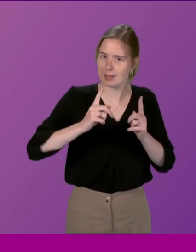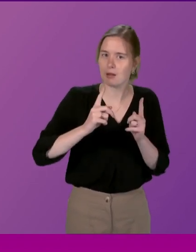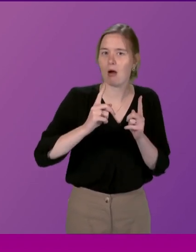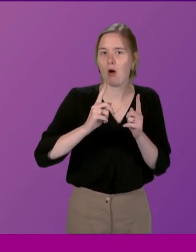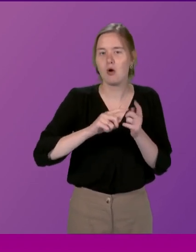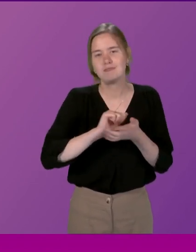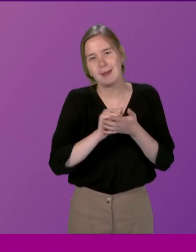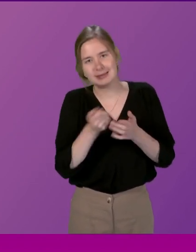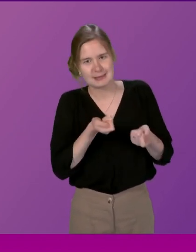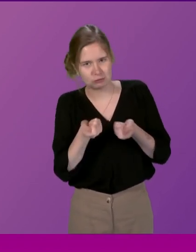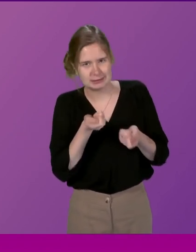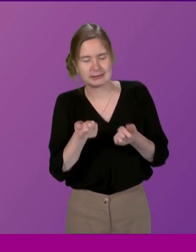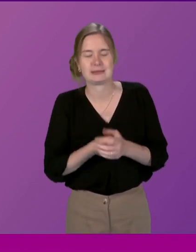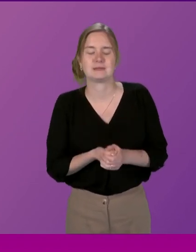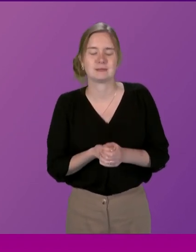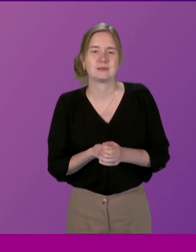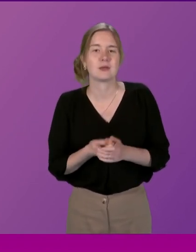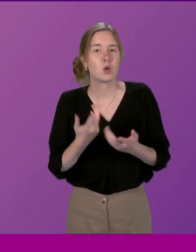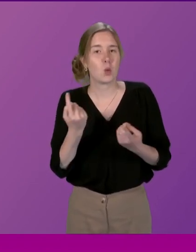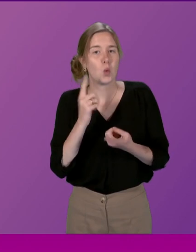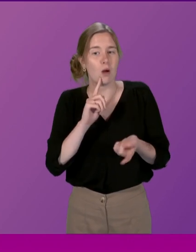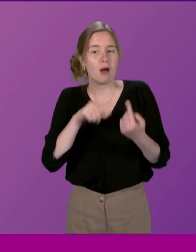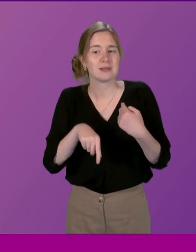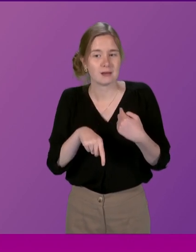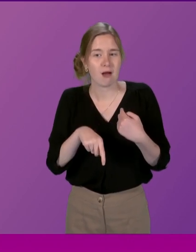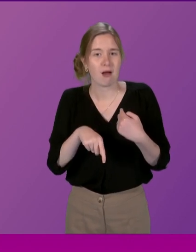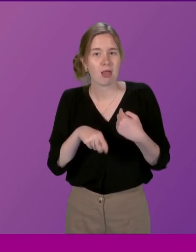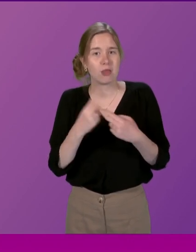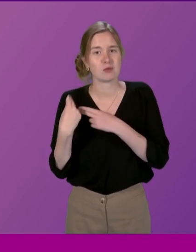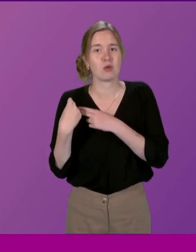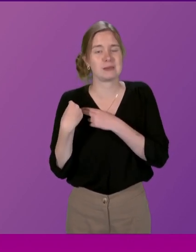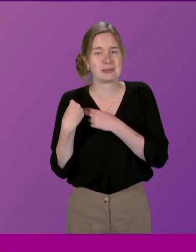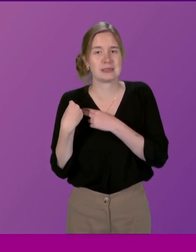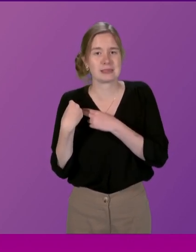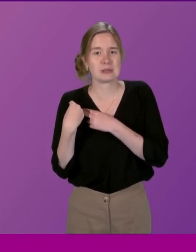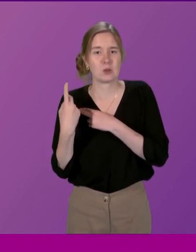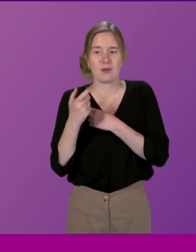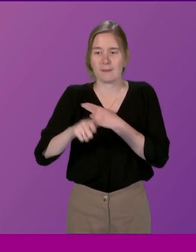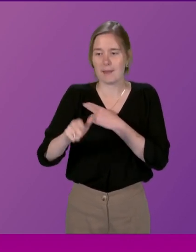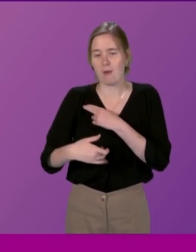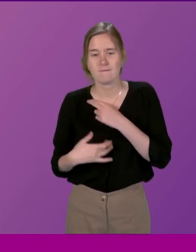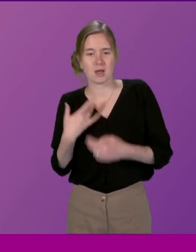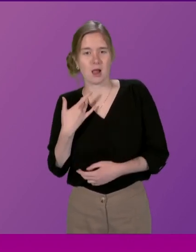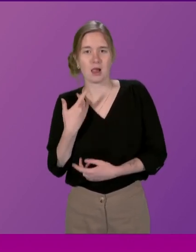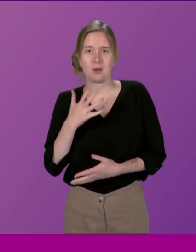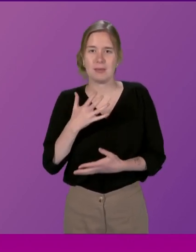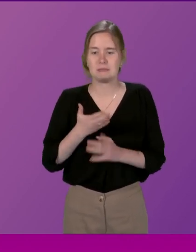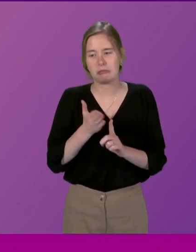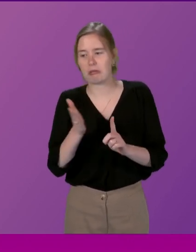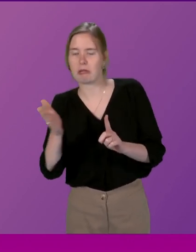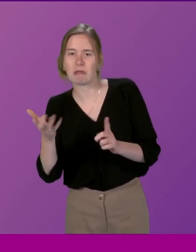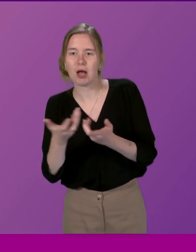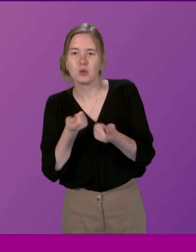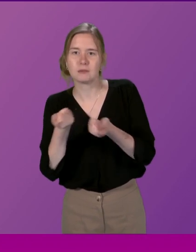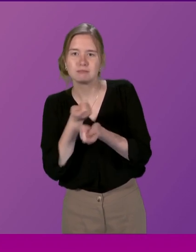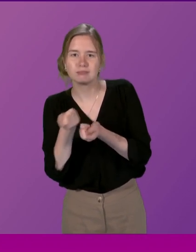indeed a Cabinet Secretary and who answers those responsibilities when people feel that they have strayed. I'll go